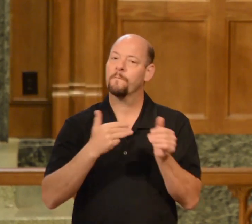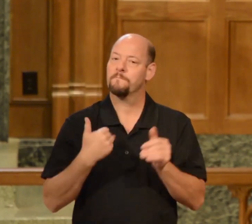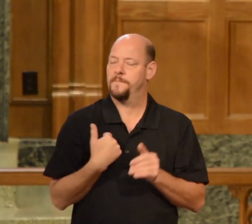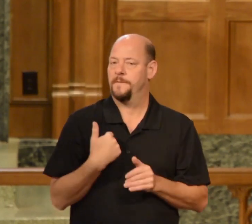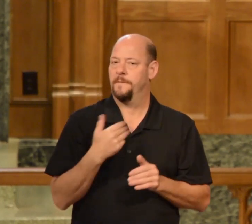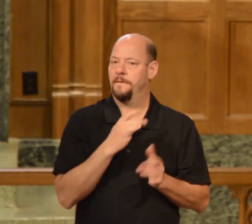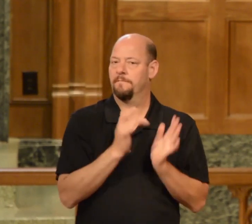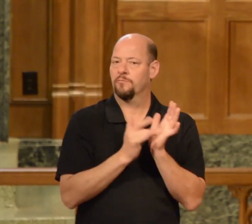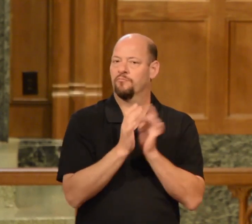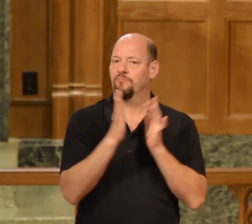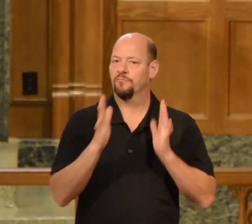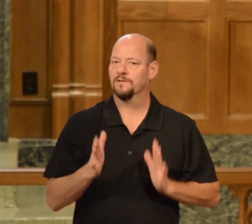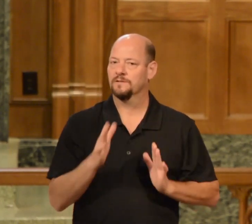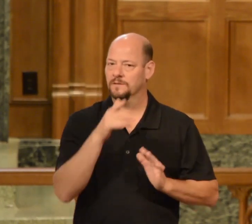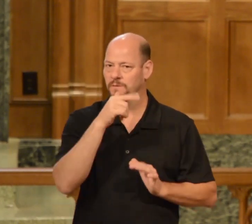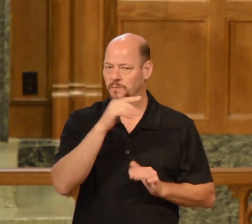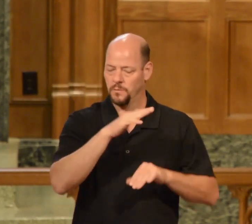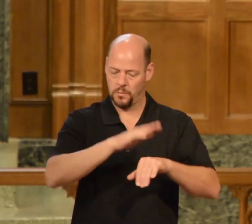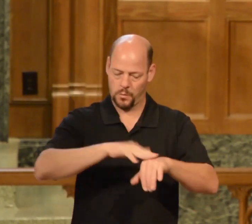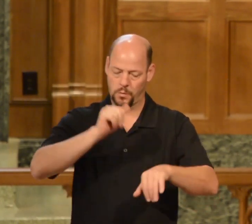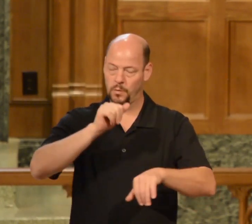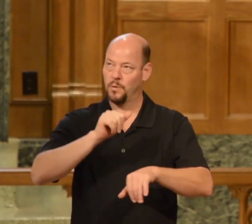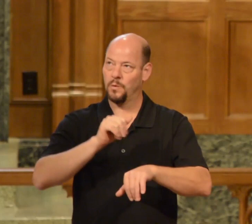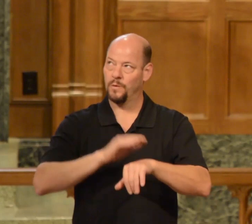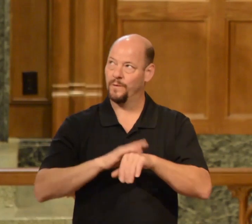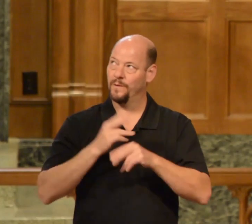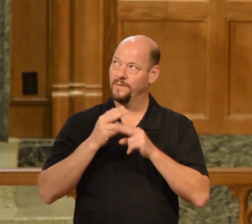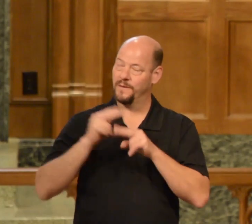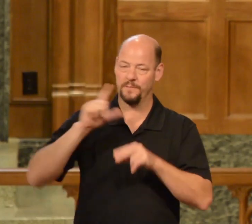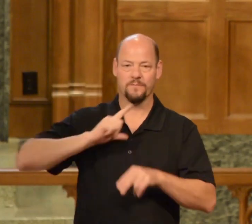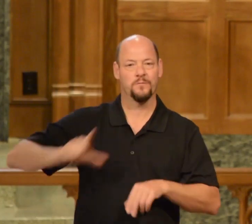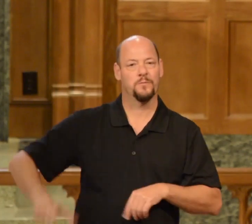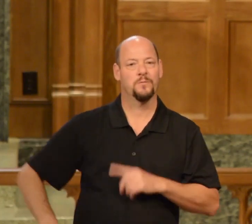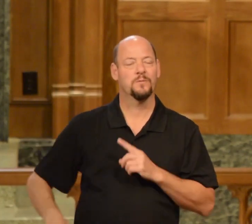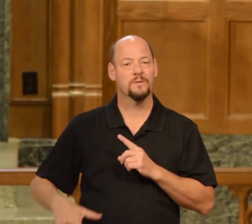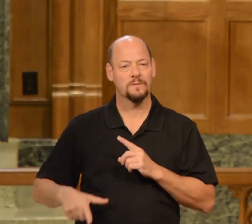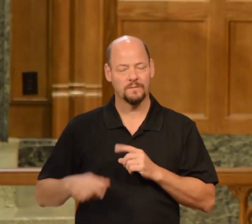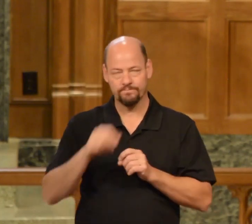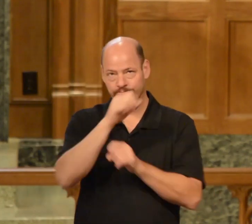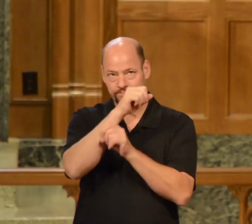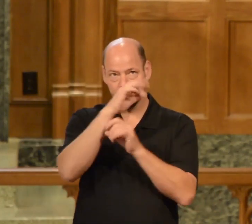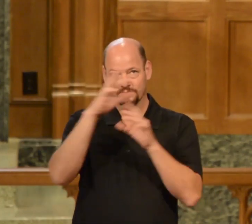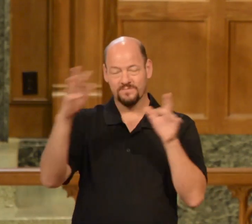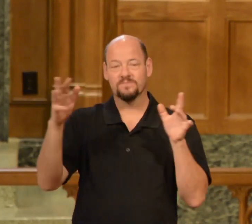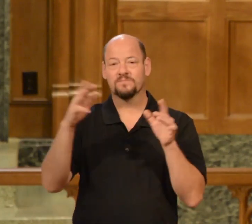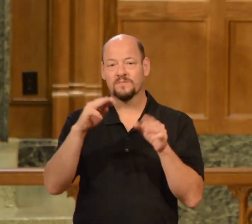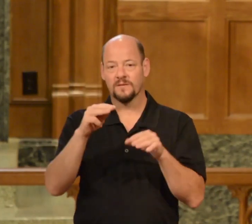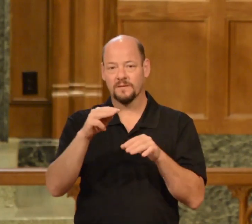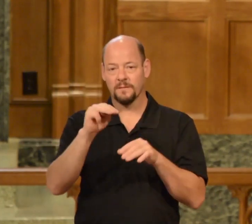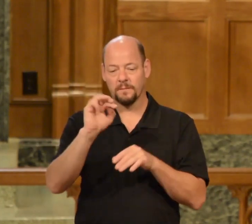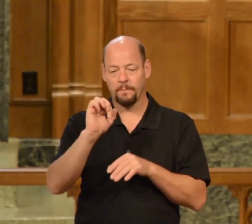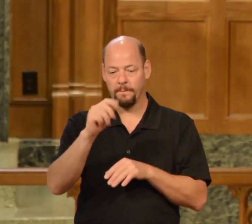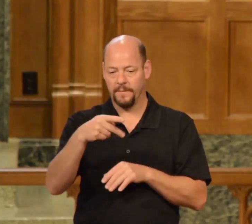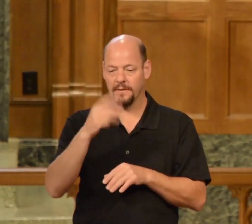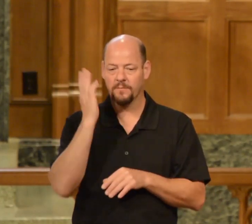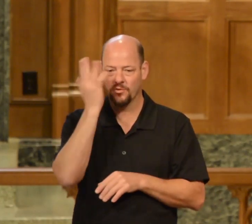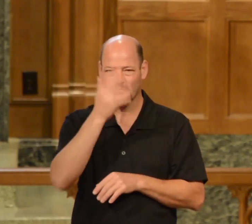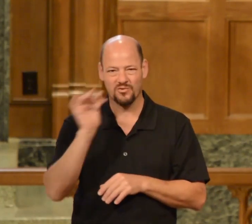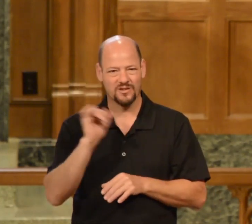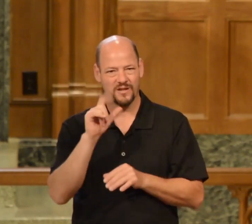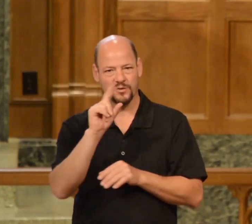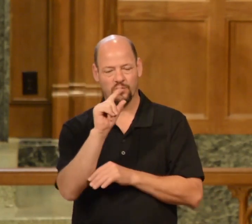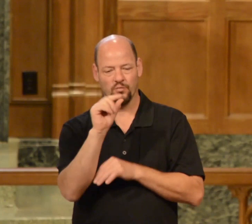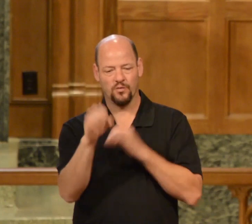those who call on the name of the Lord. Now imagine what the map looked like 20 years before Jesus was